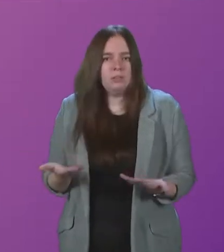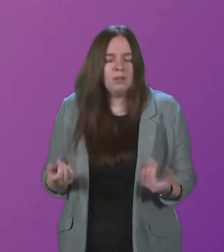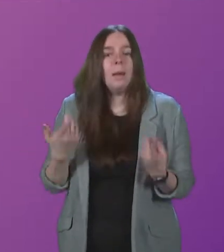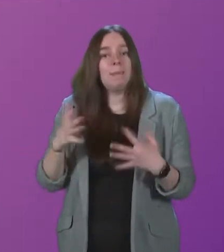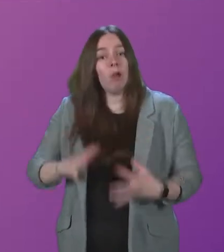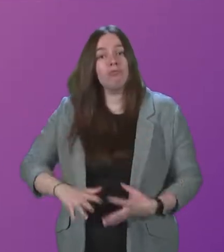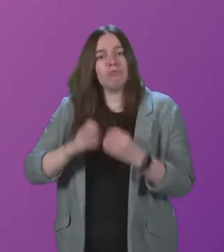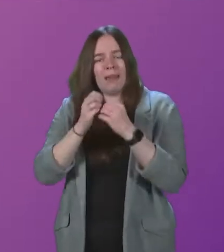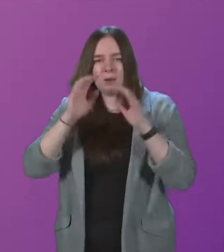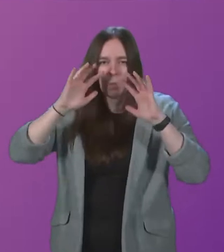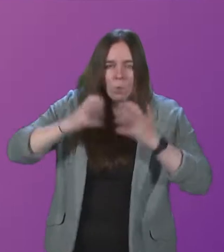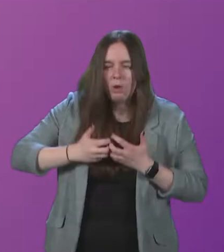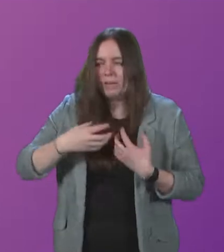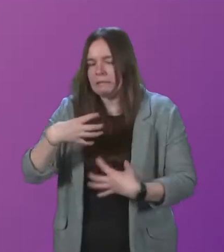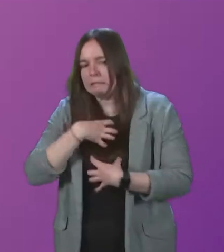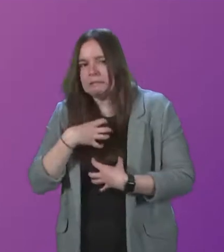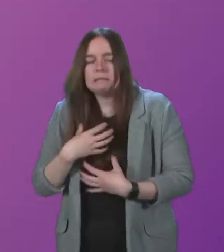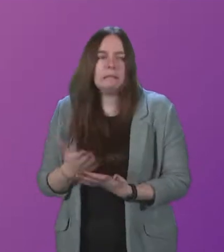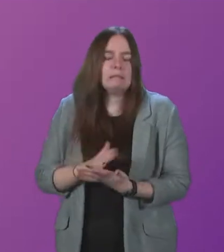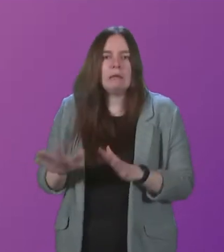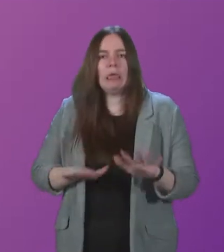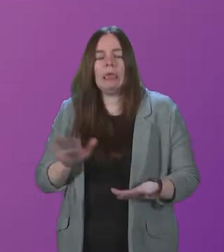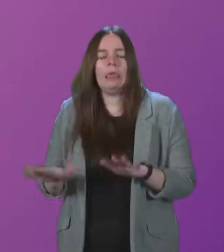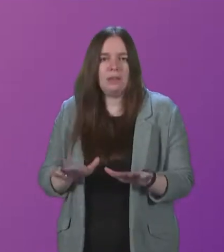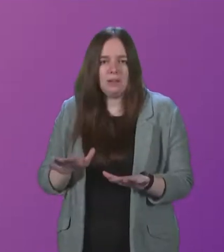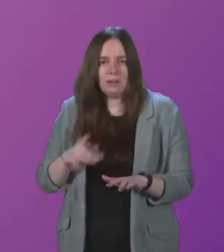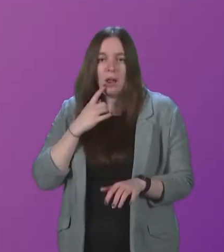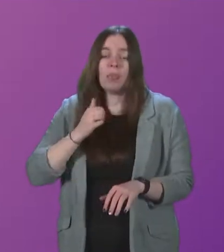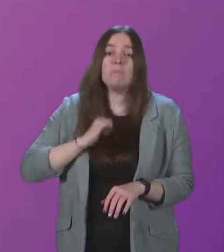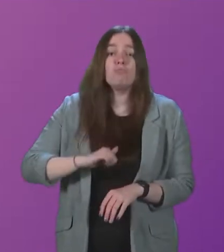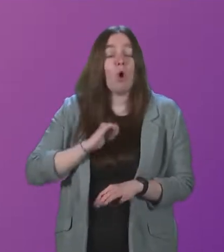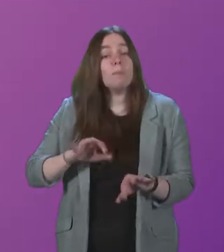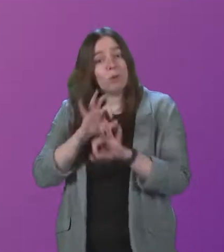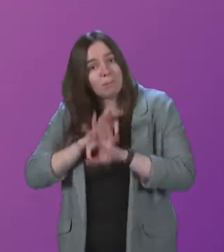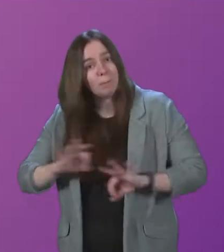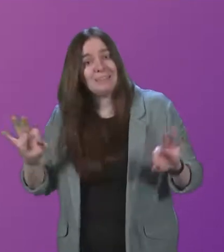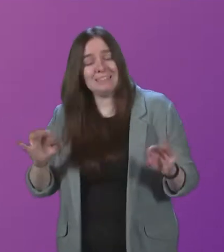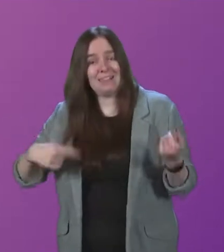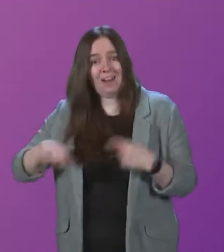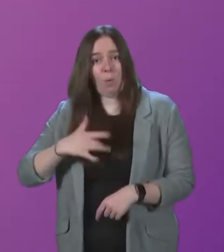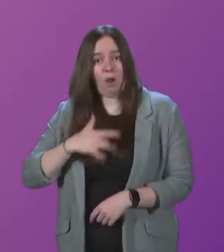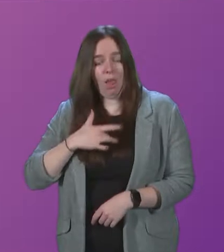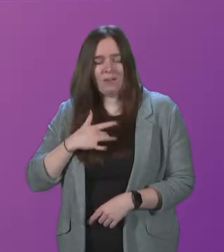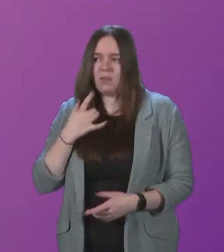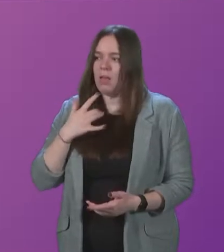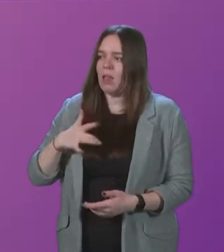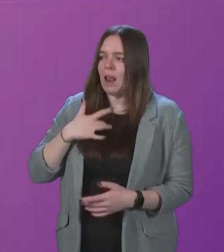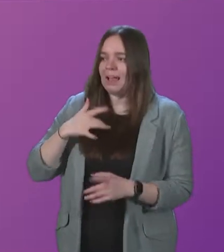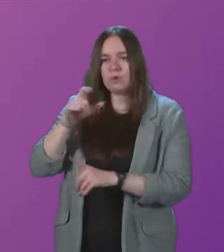these days has created worry and fear. The promise of peace in our lives, in the lives